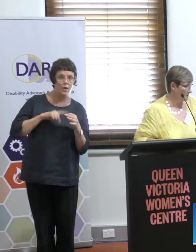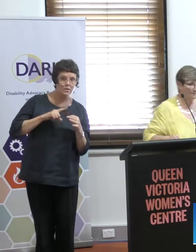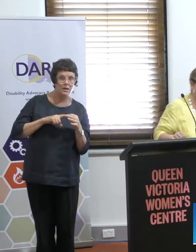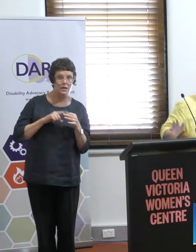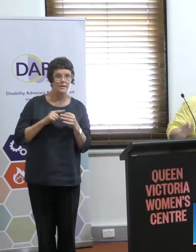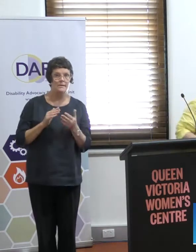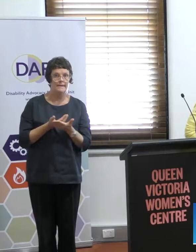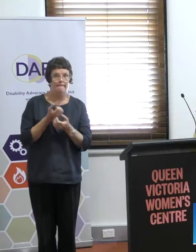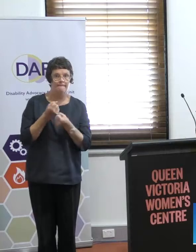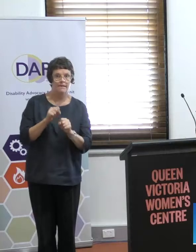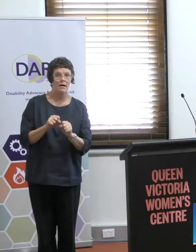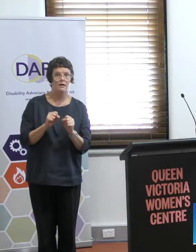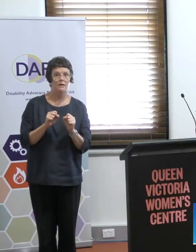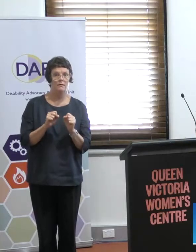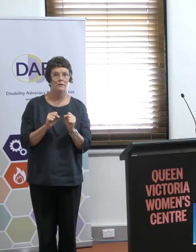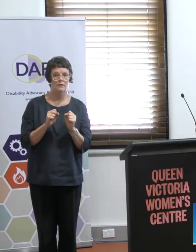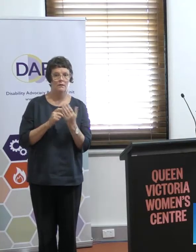I'm just going to show you some stuff.